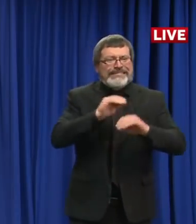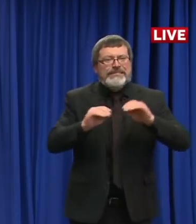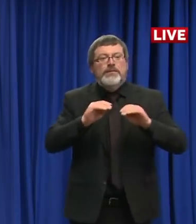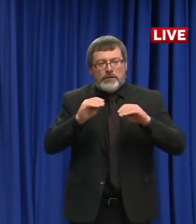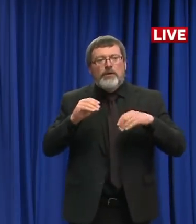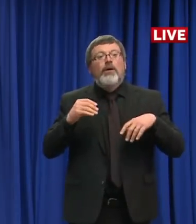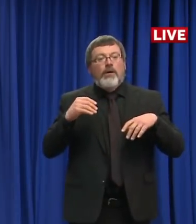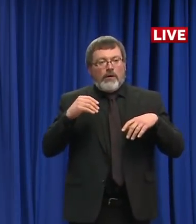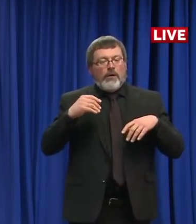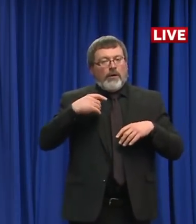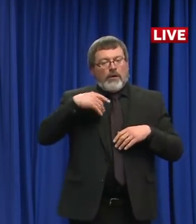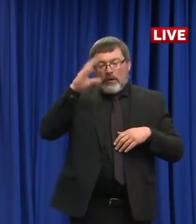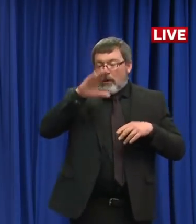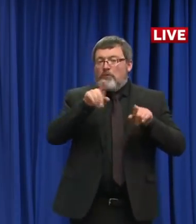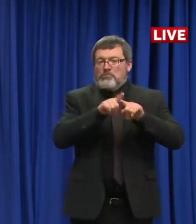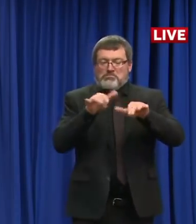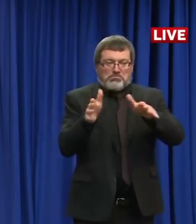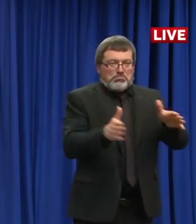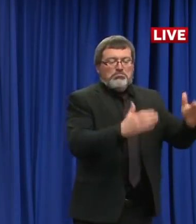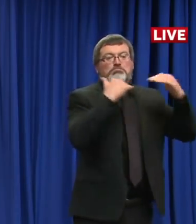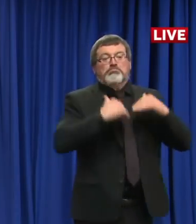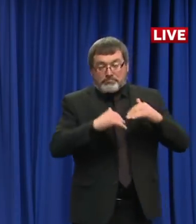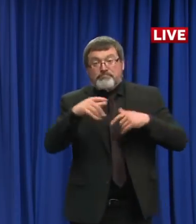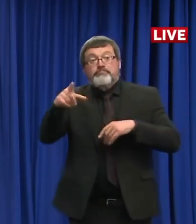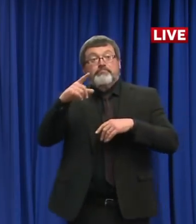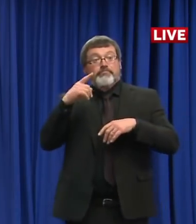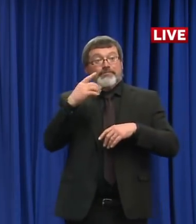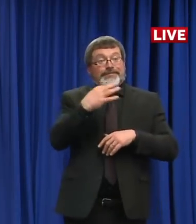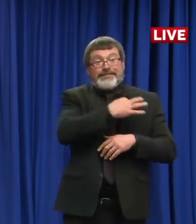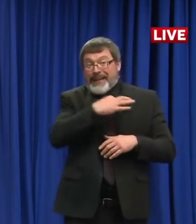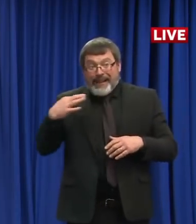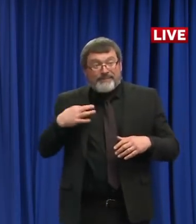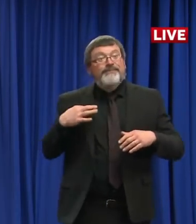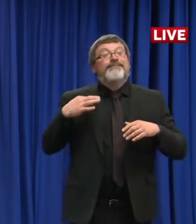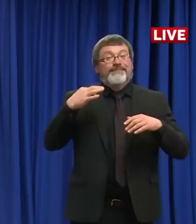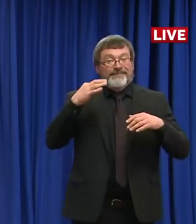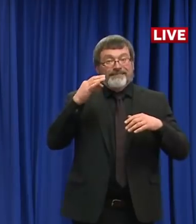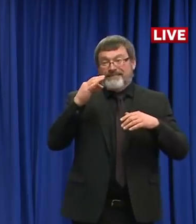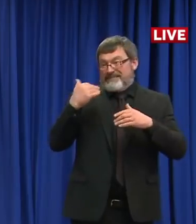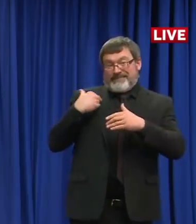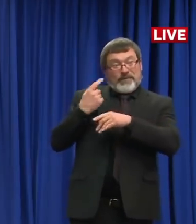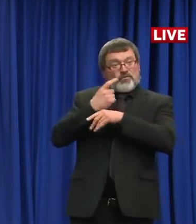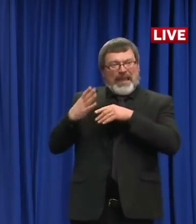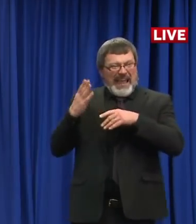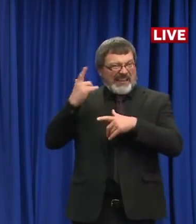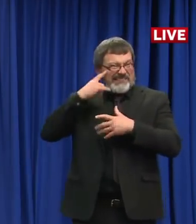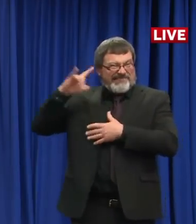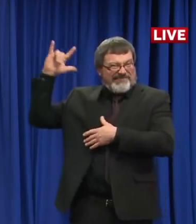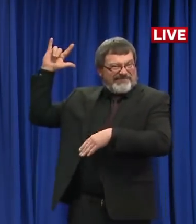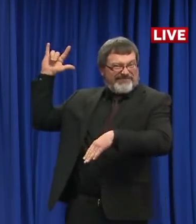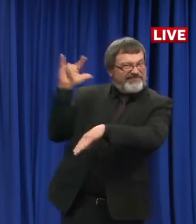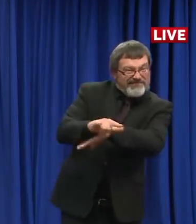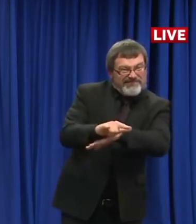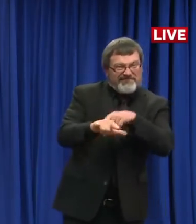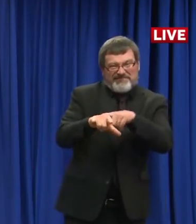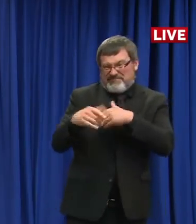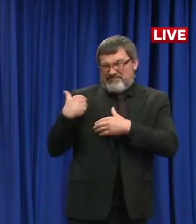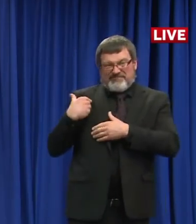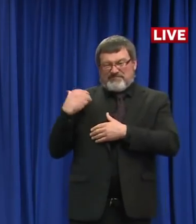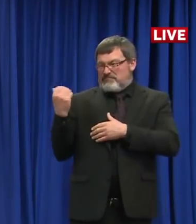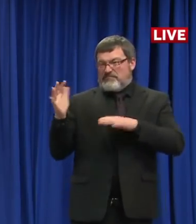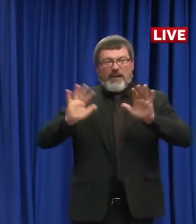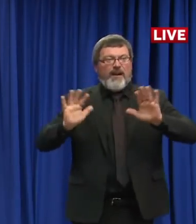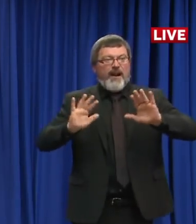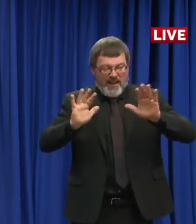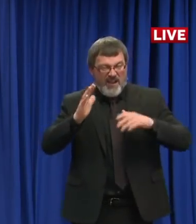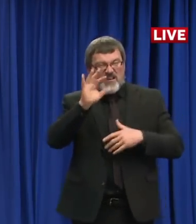heard, over 91,000 pounds, about 45 tons of lifesaving critical personal protective equipment for our frontline workers. And we just